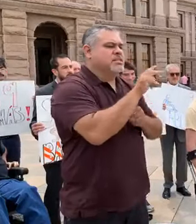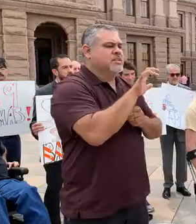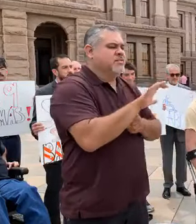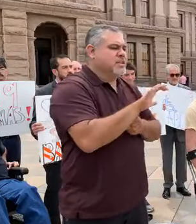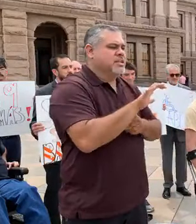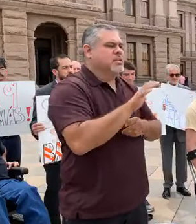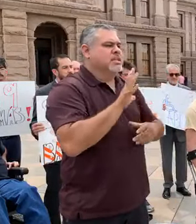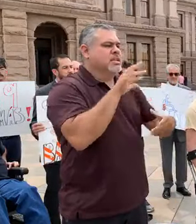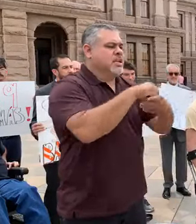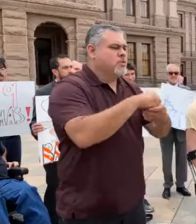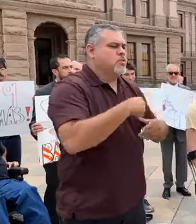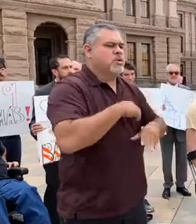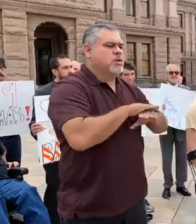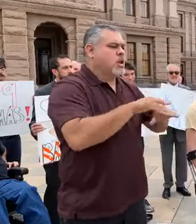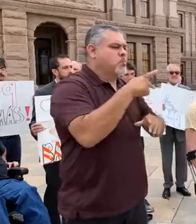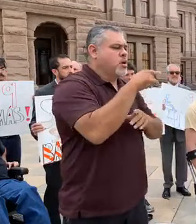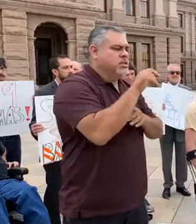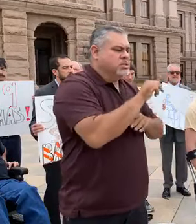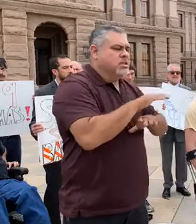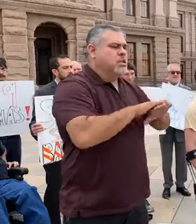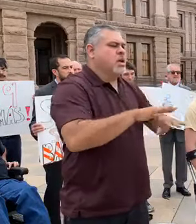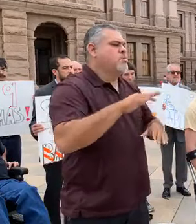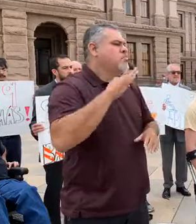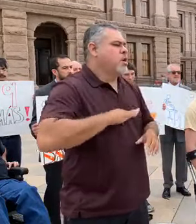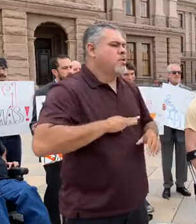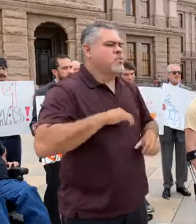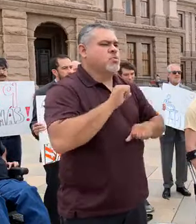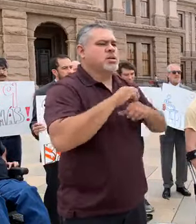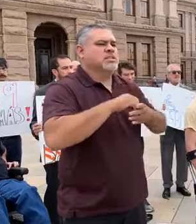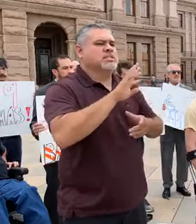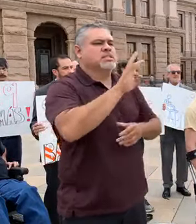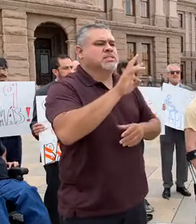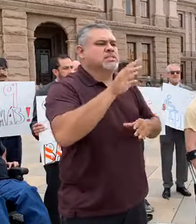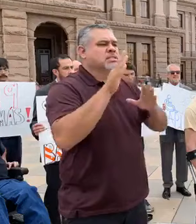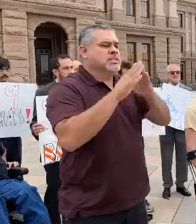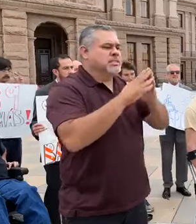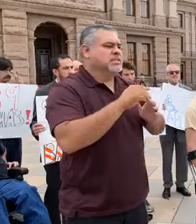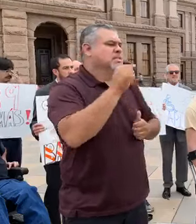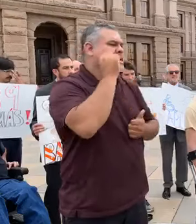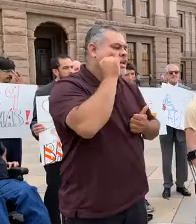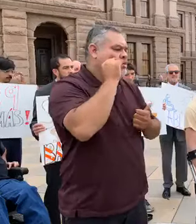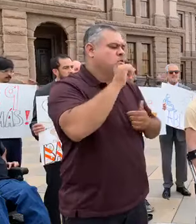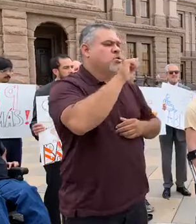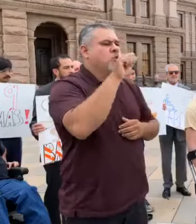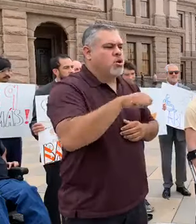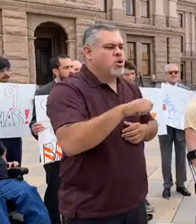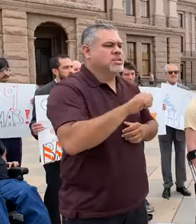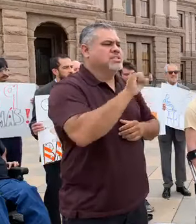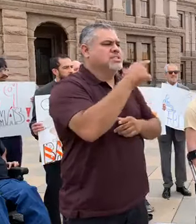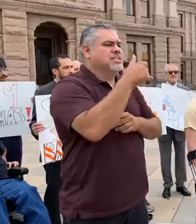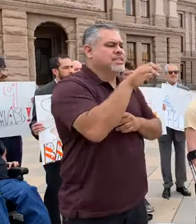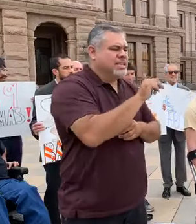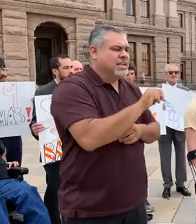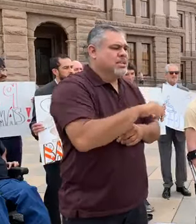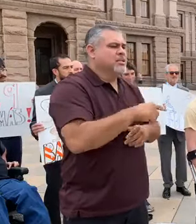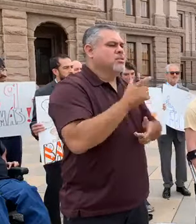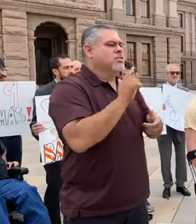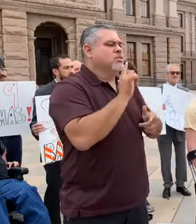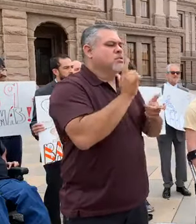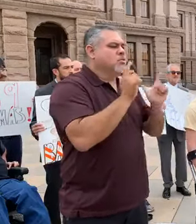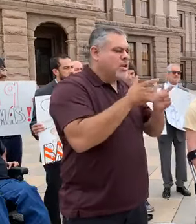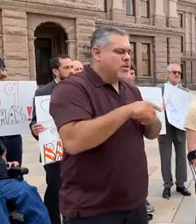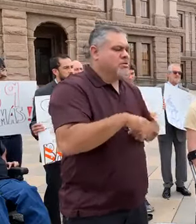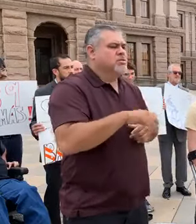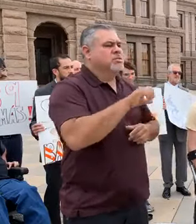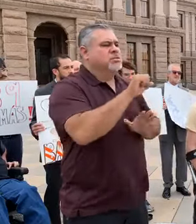nonpartisan nonprofit. We work in six cities, San Antonio, Austin, Seguin, Laredo, San Marcos,